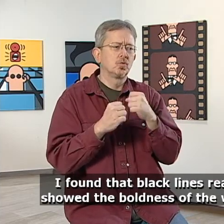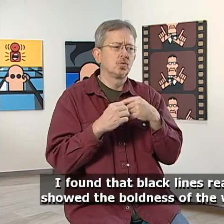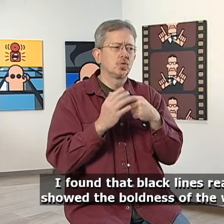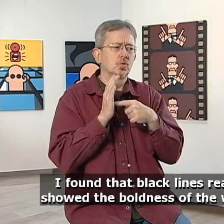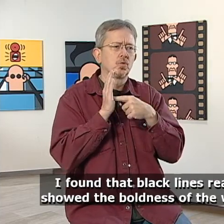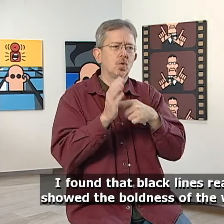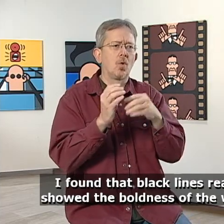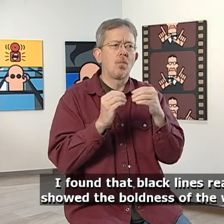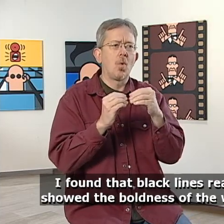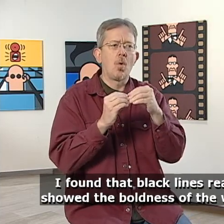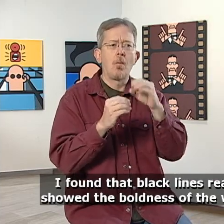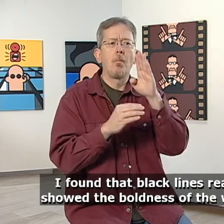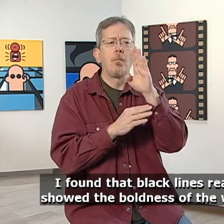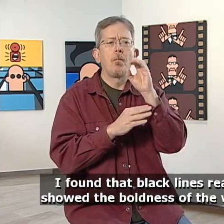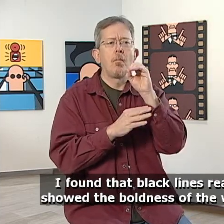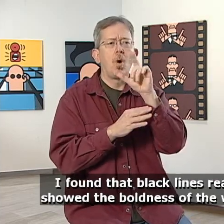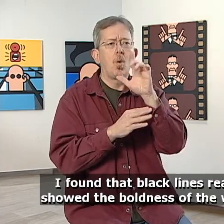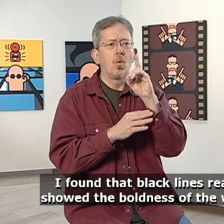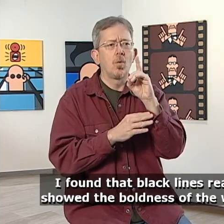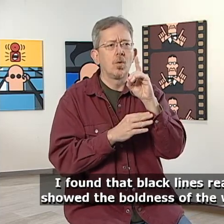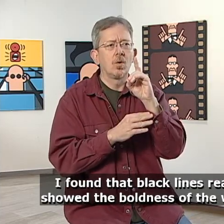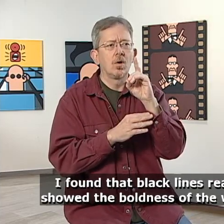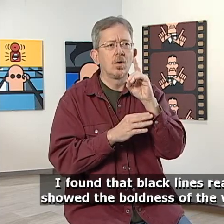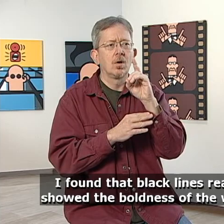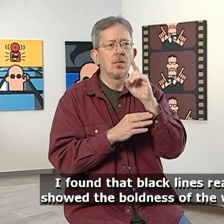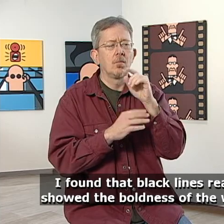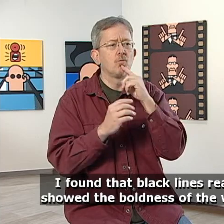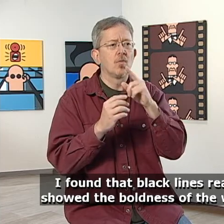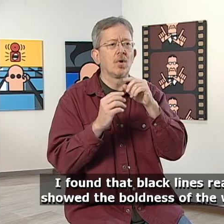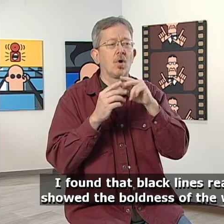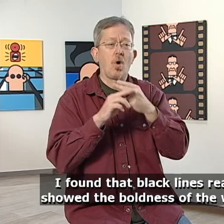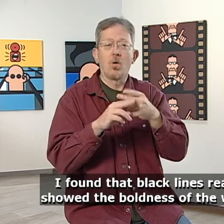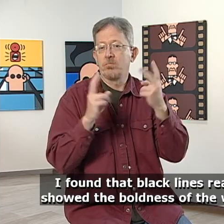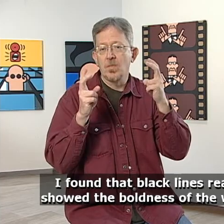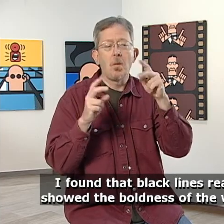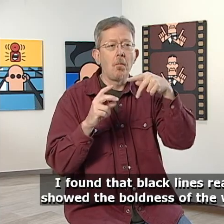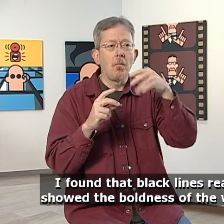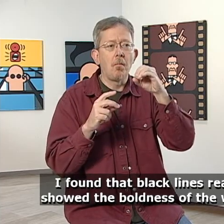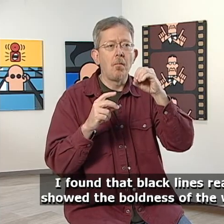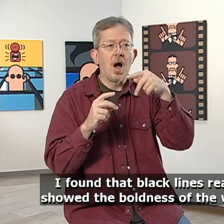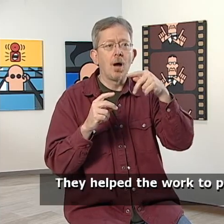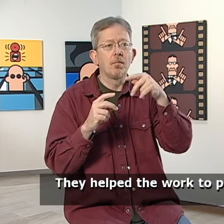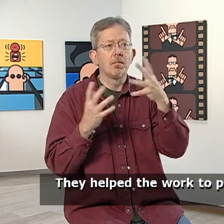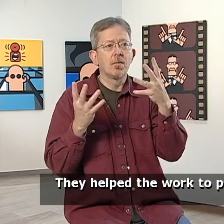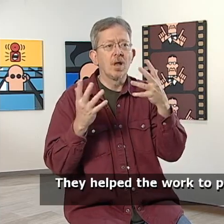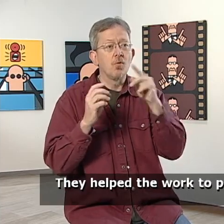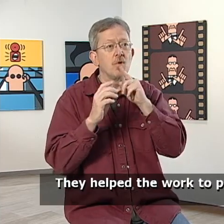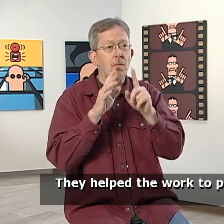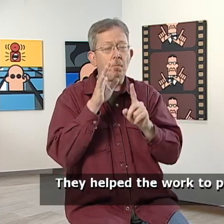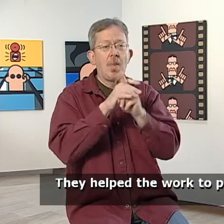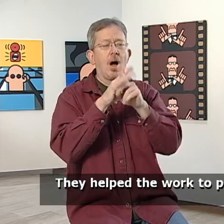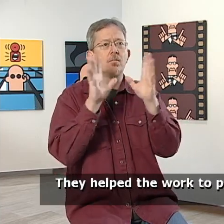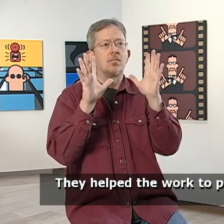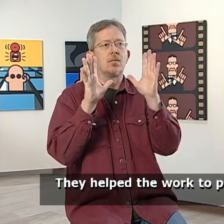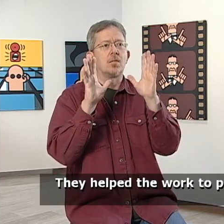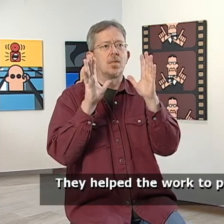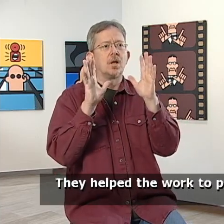I found that black lines really showed the boldness of the work. They helped the work to pop.